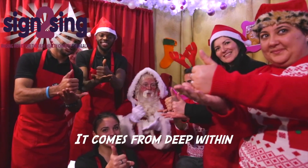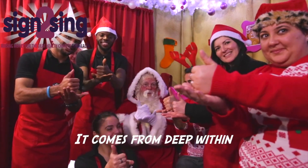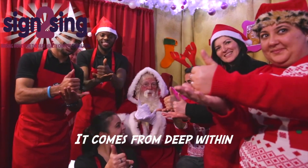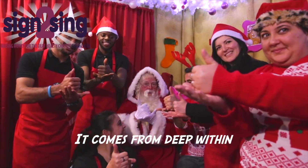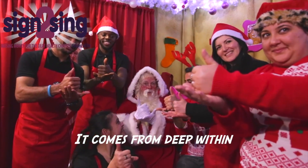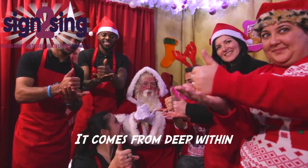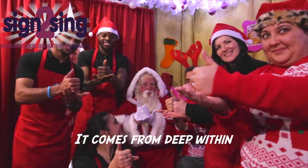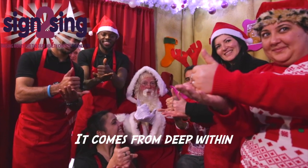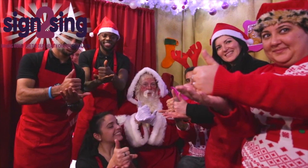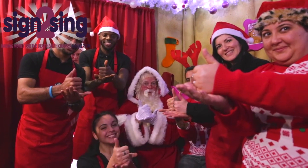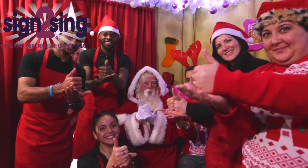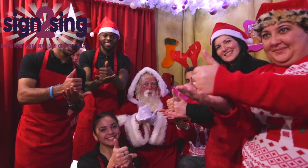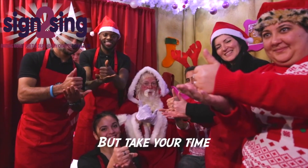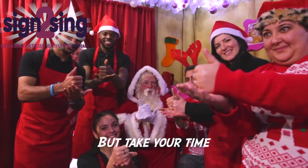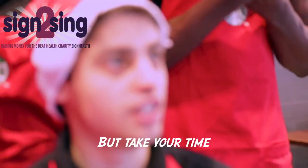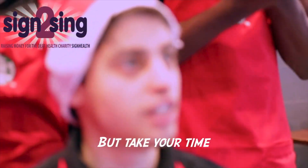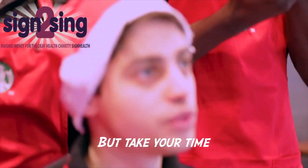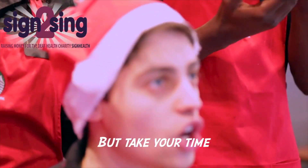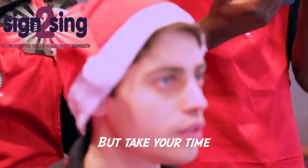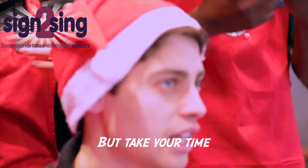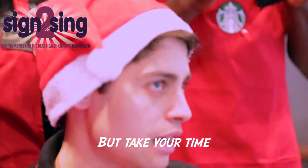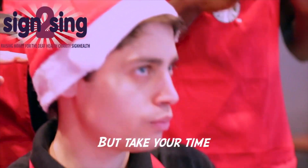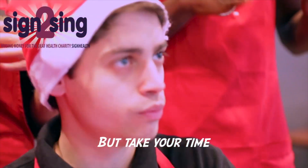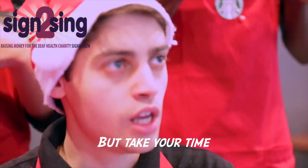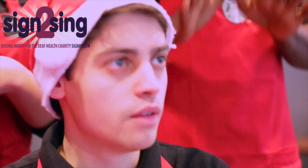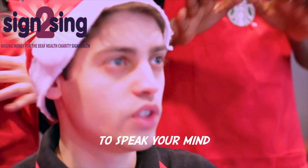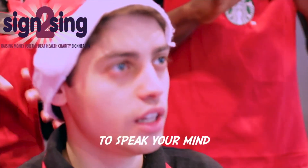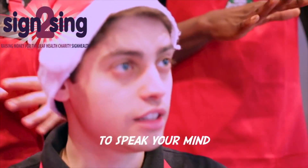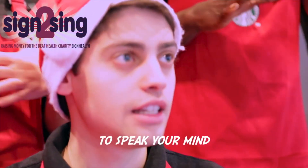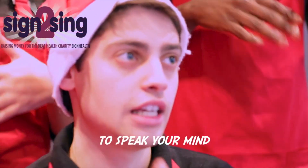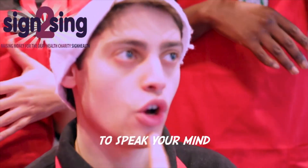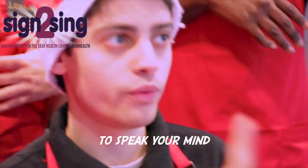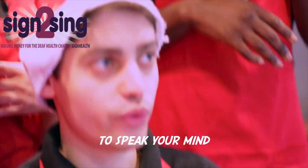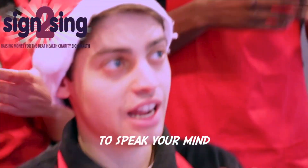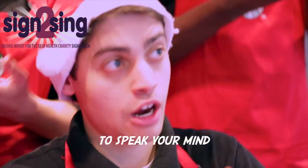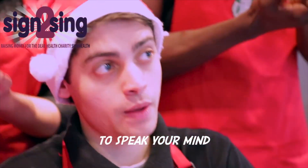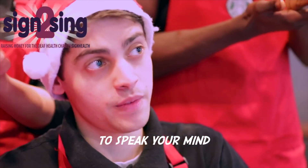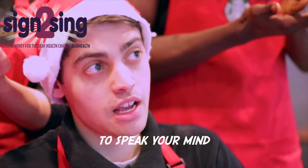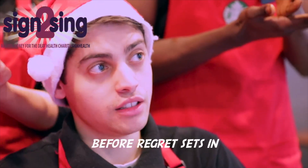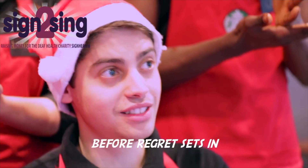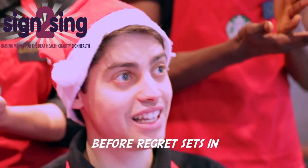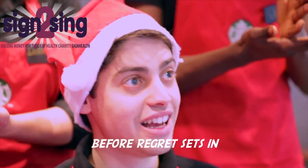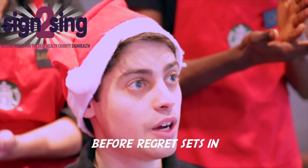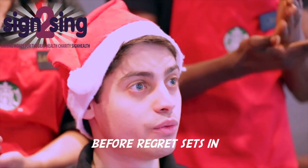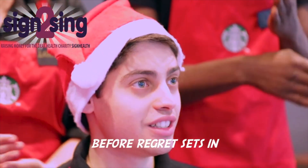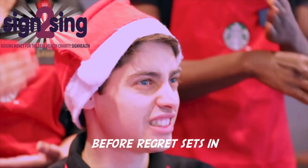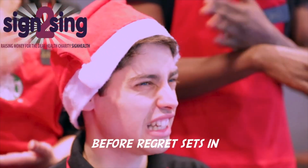But take your time To speak your mind Before regret